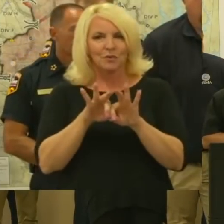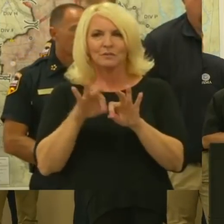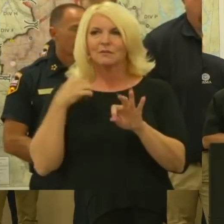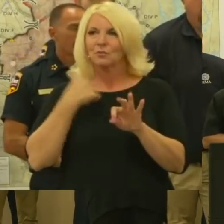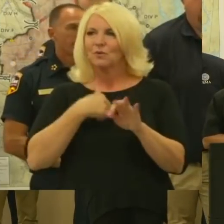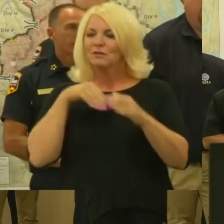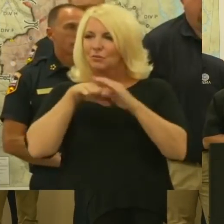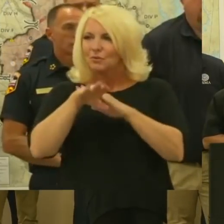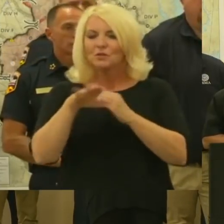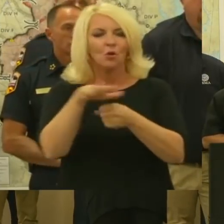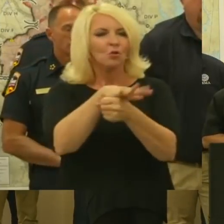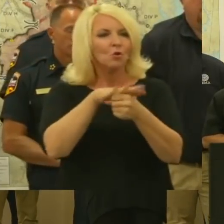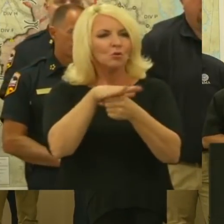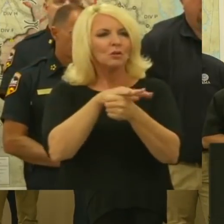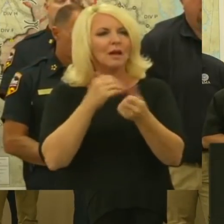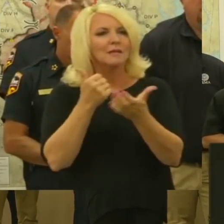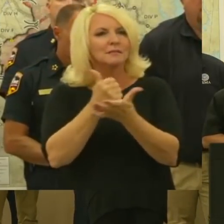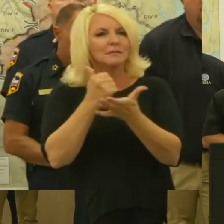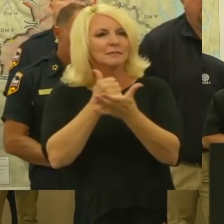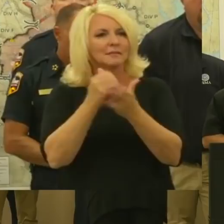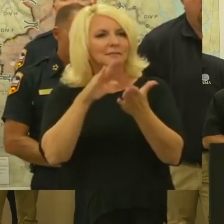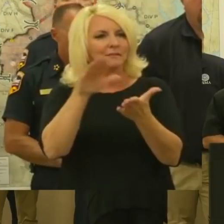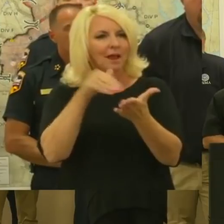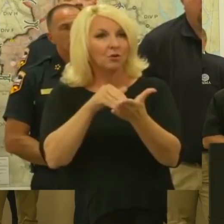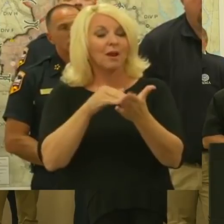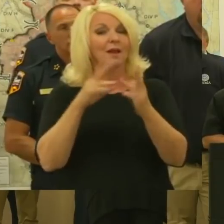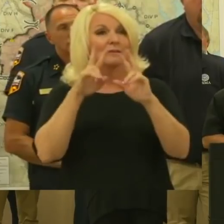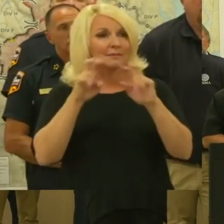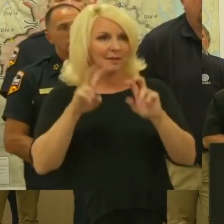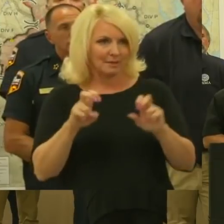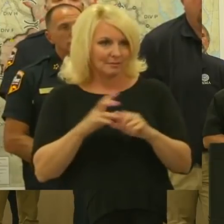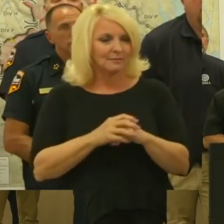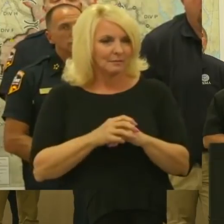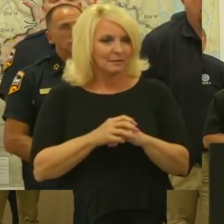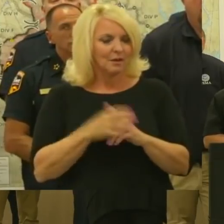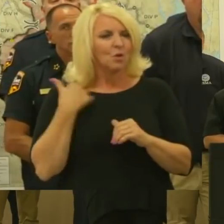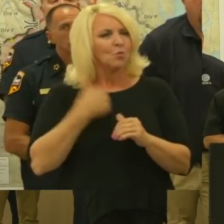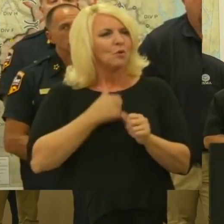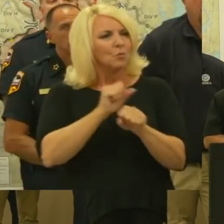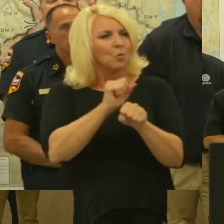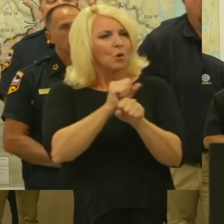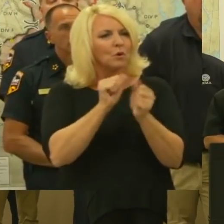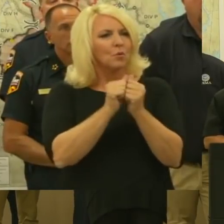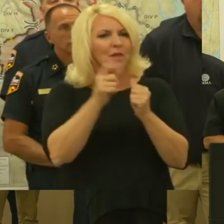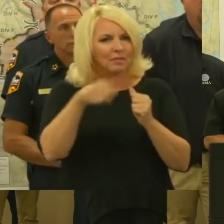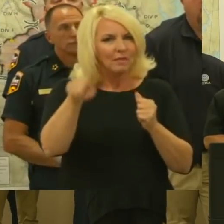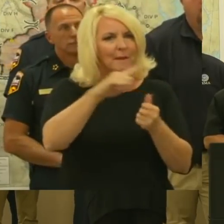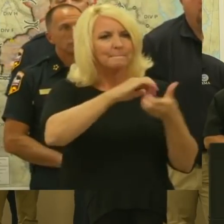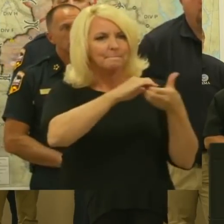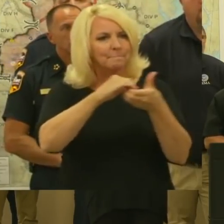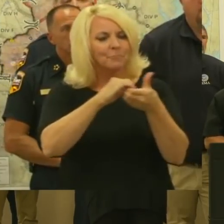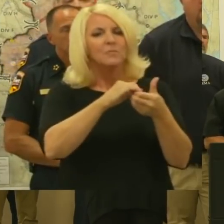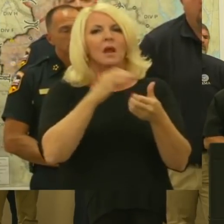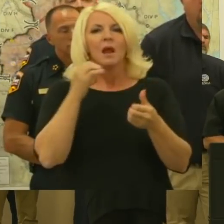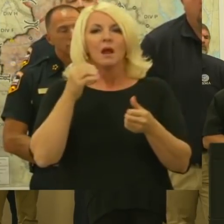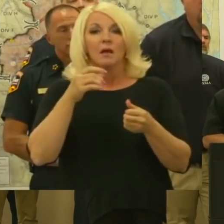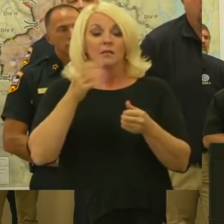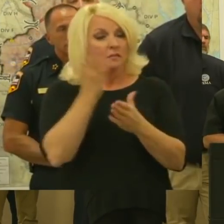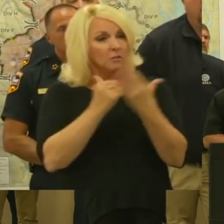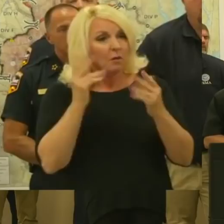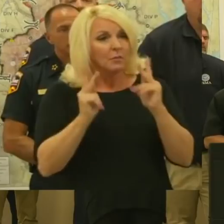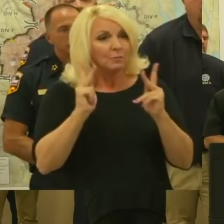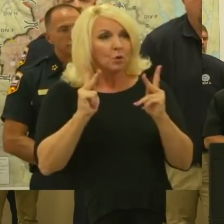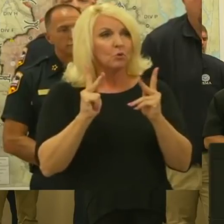assistance center and get an assessment there. You know, we've been working closely. There's really either your people who have had loss either have been in shelters